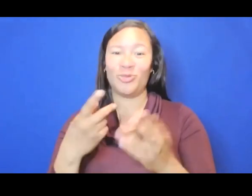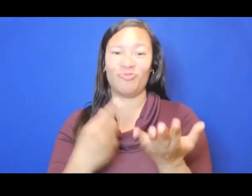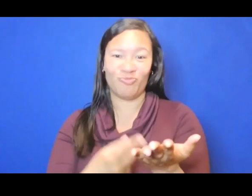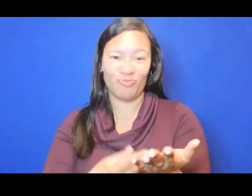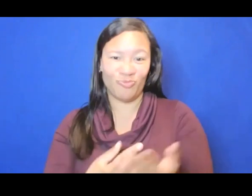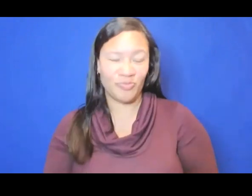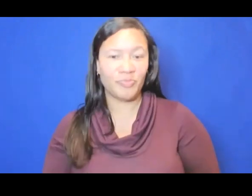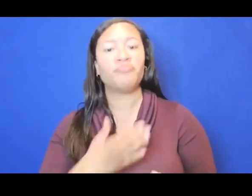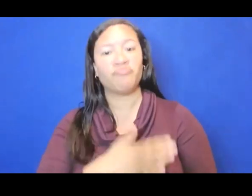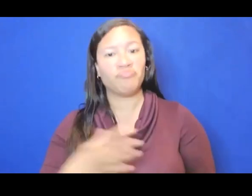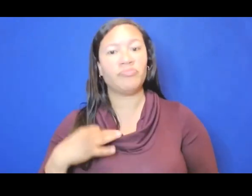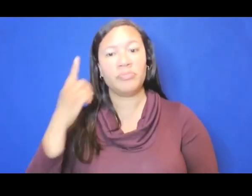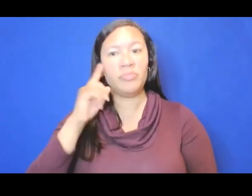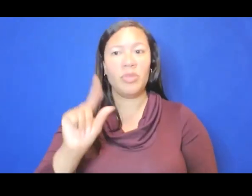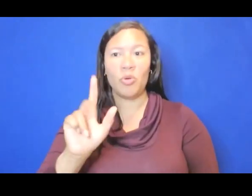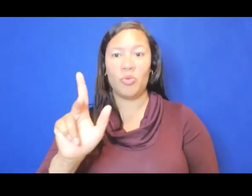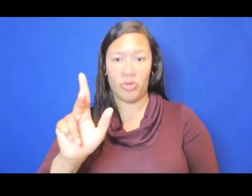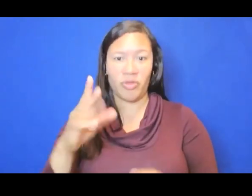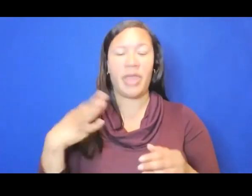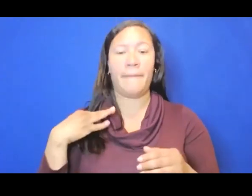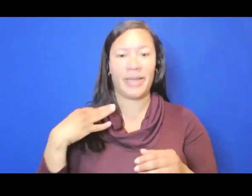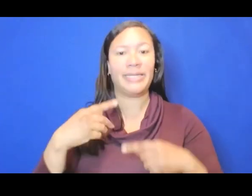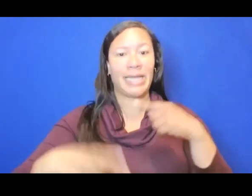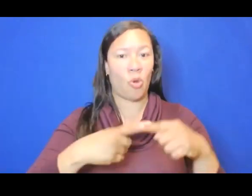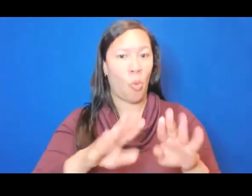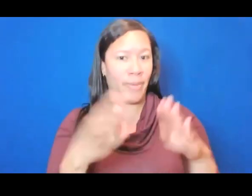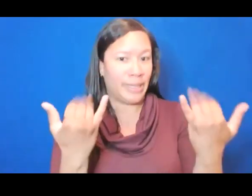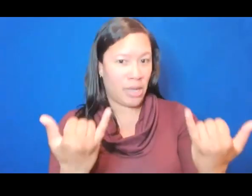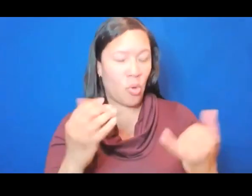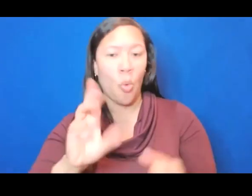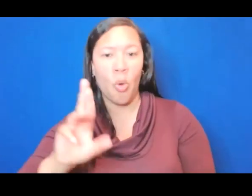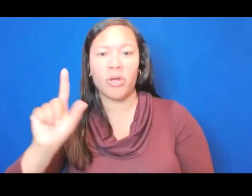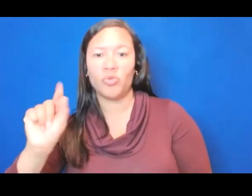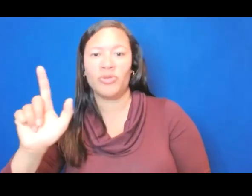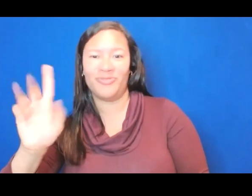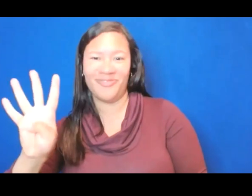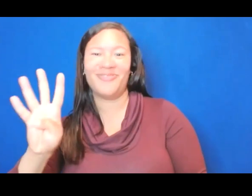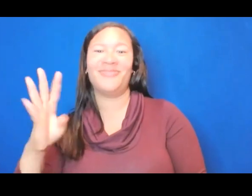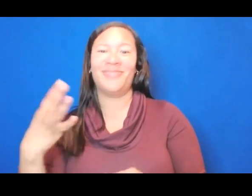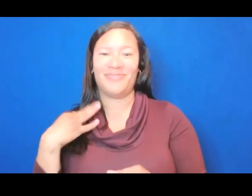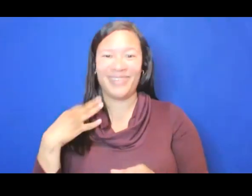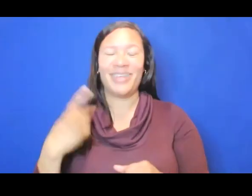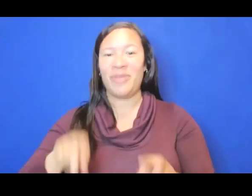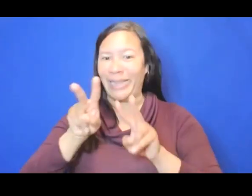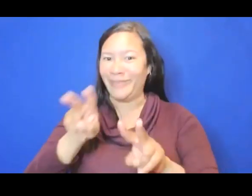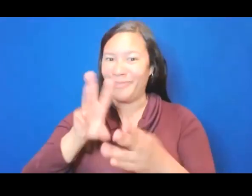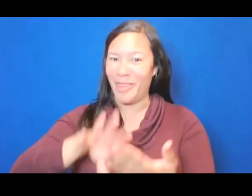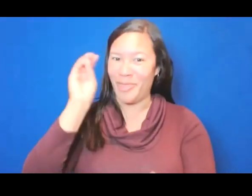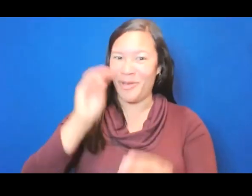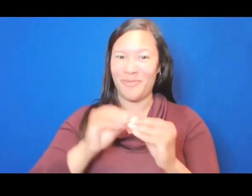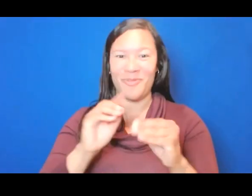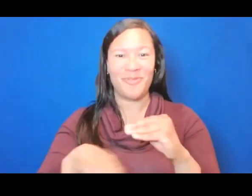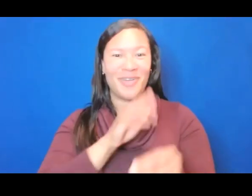2023 application cycle, which is open now, or the 2024 application. We're really looking forward to learning more about